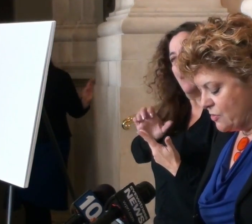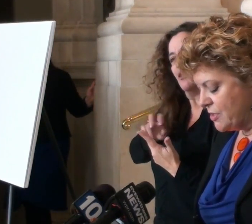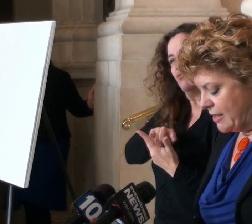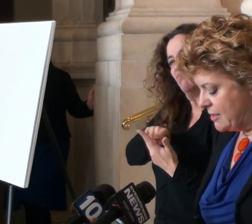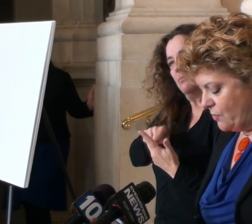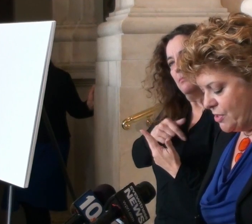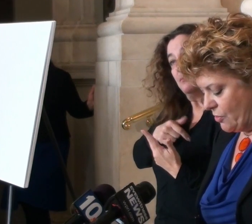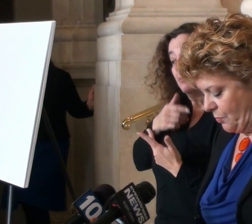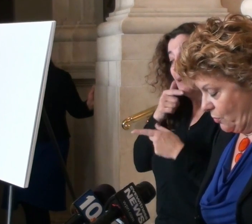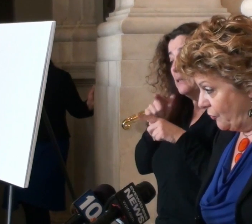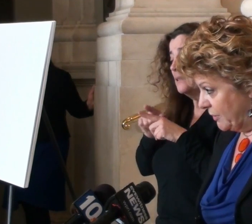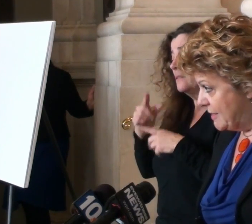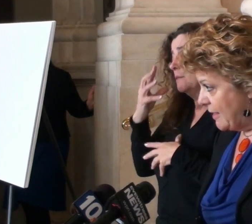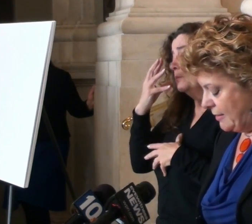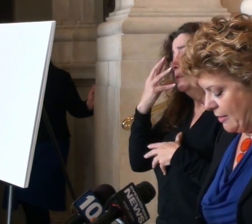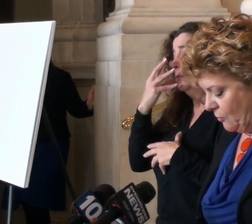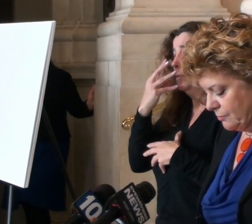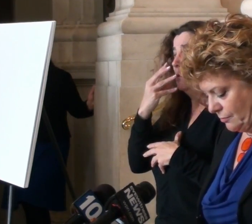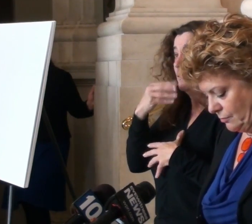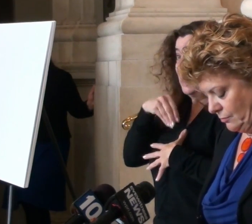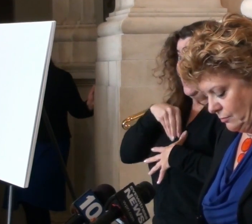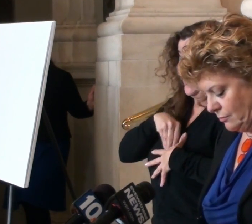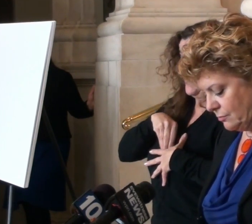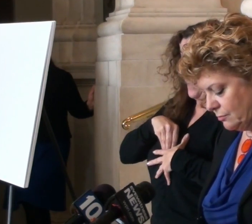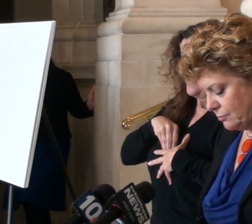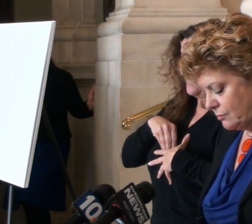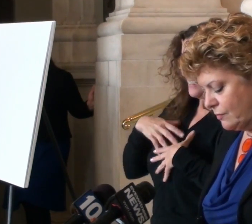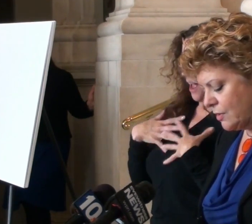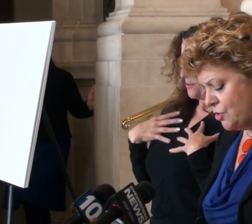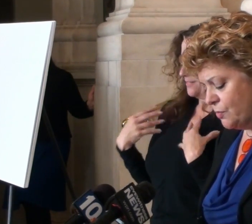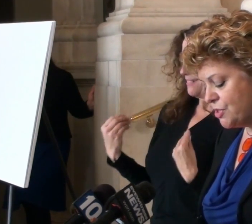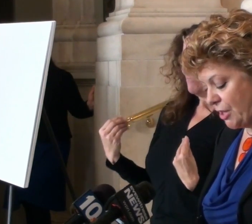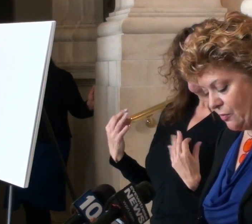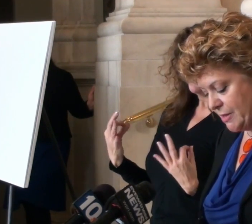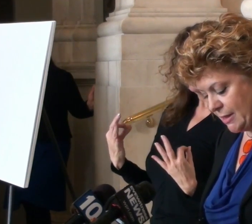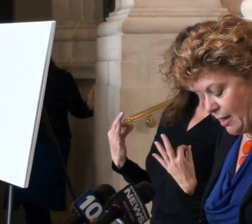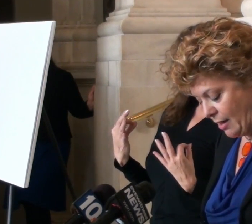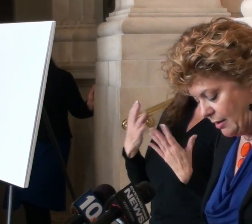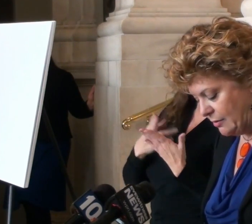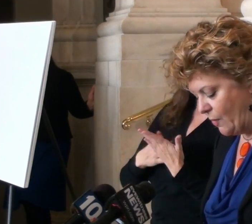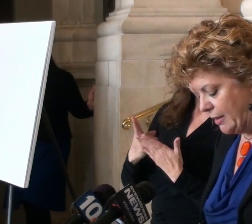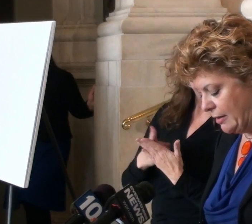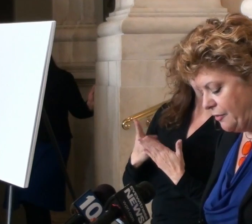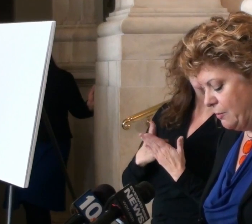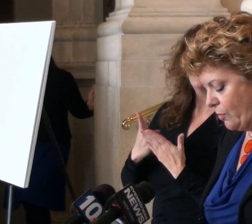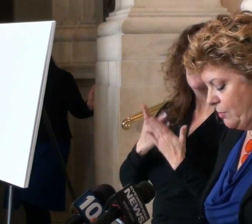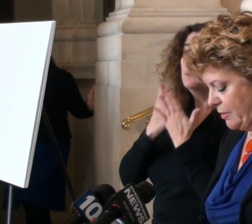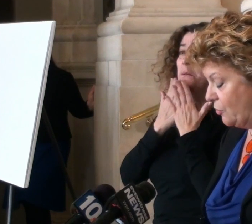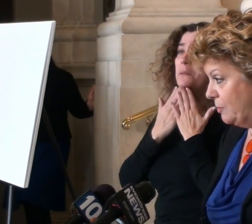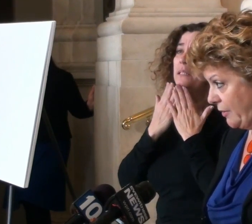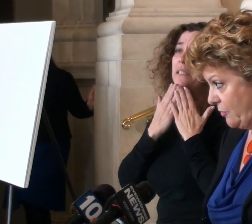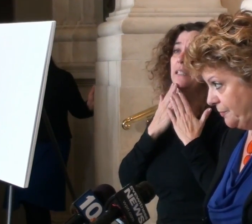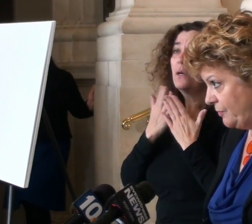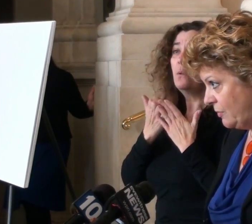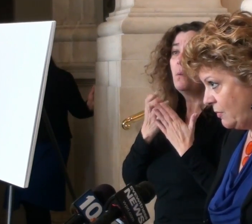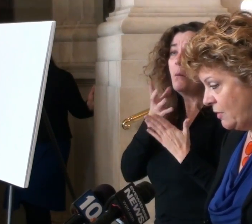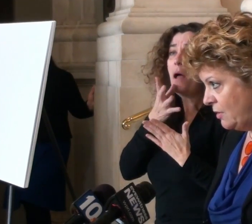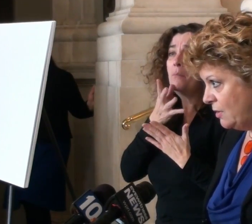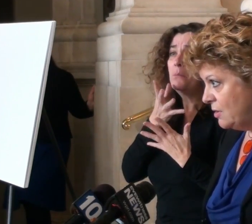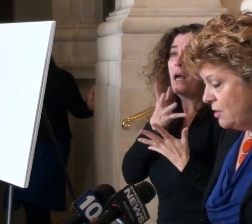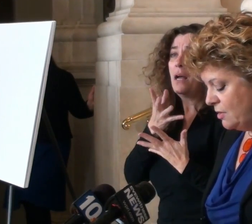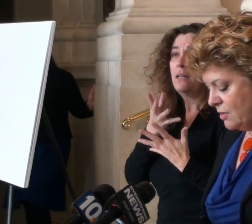My sister Stacy was so beautiful and sad enough. She was generous and kind and wanted nothing more to be a good mother.